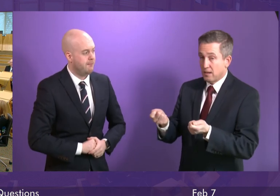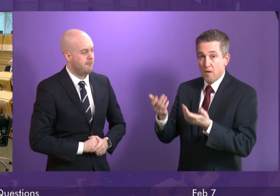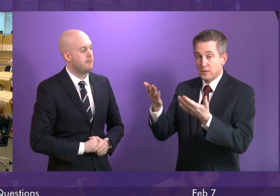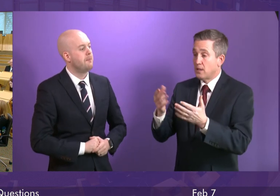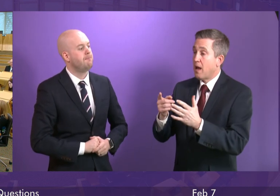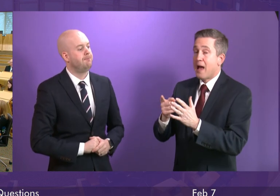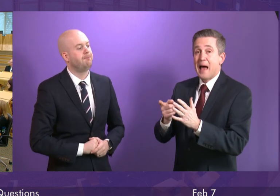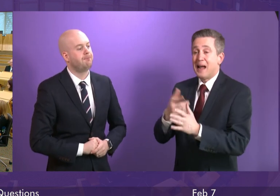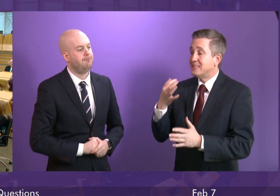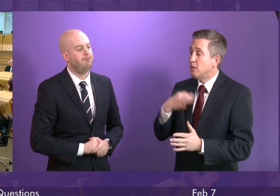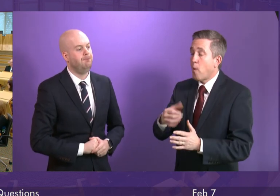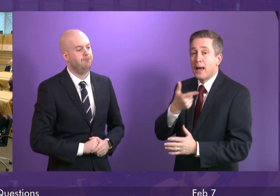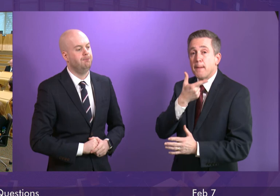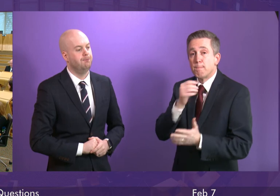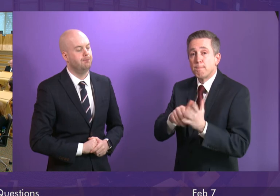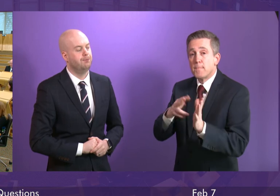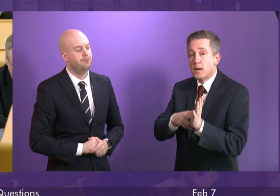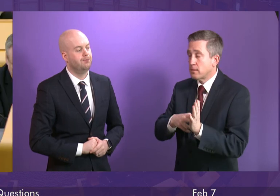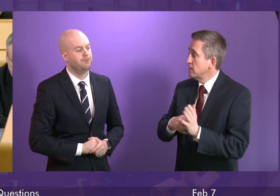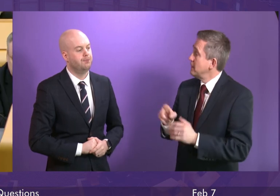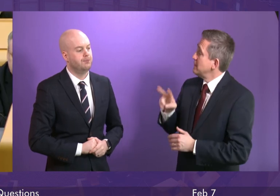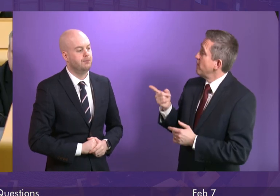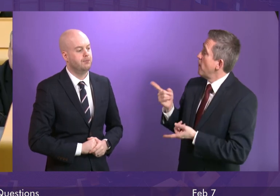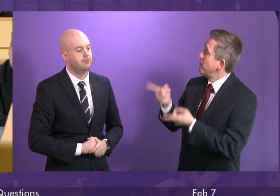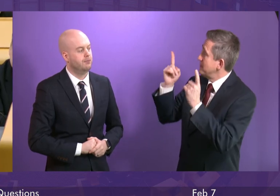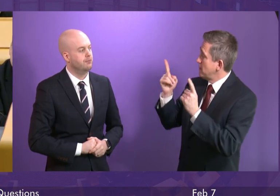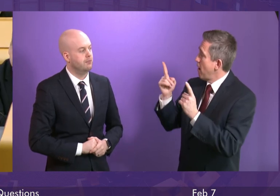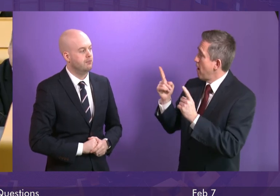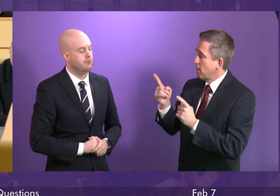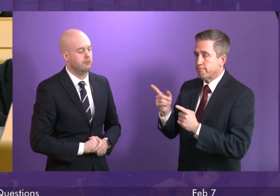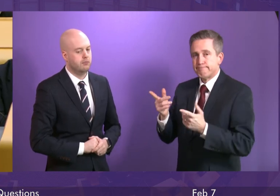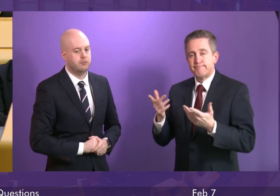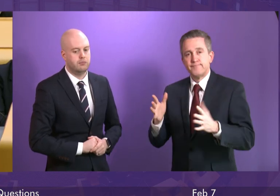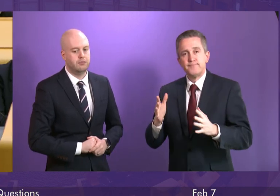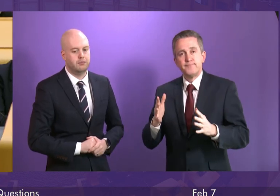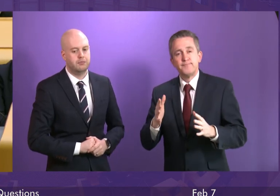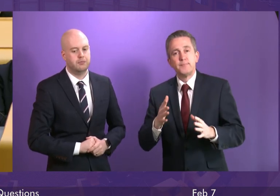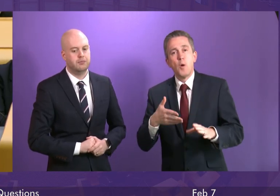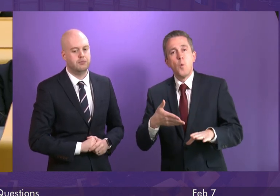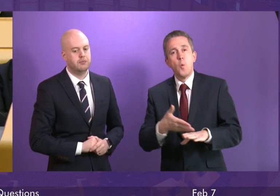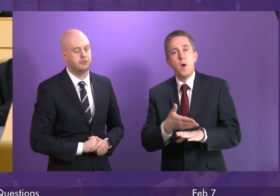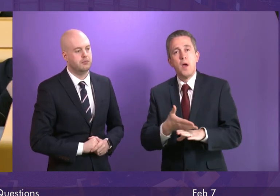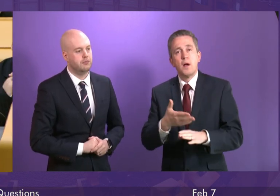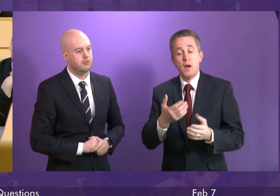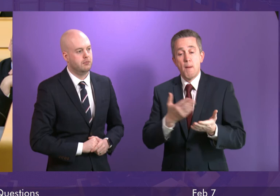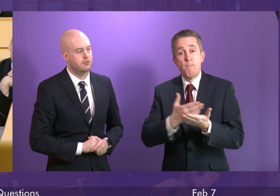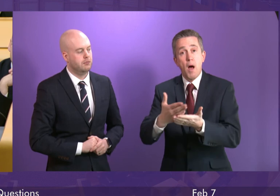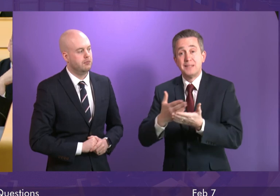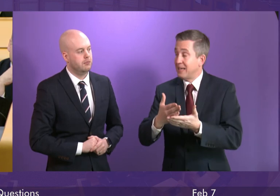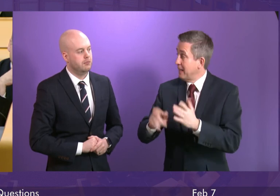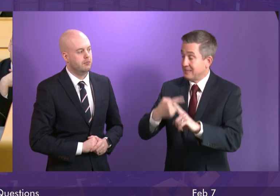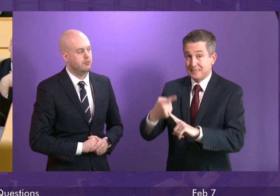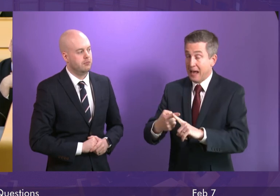Andy Waitman The Deputy First Minister will know that powers to enable workplace parking levies exist in England